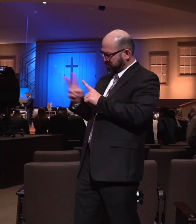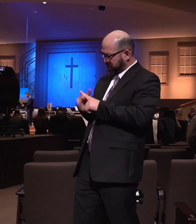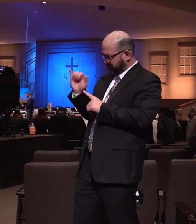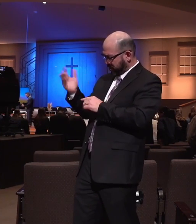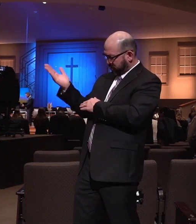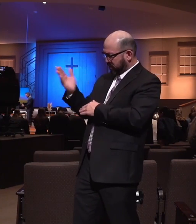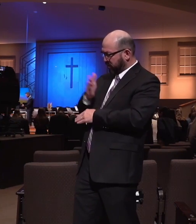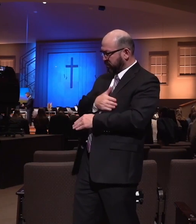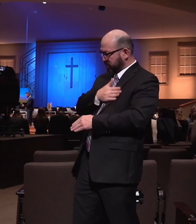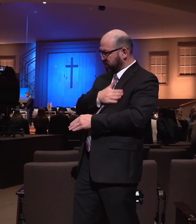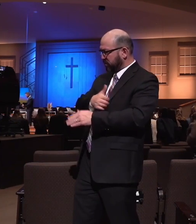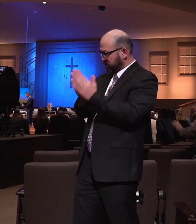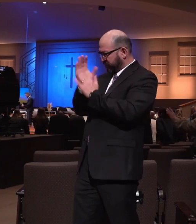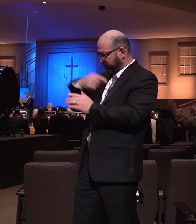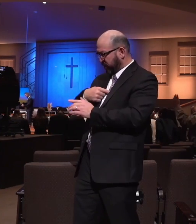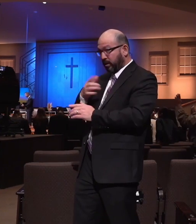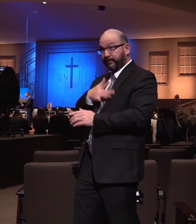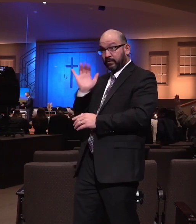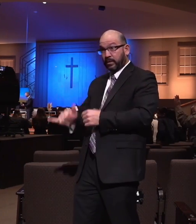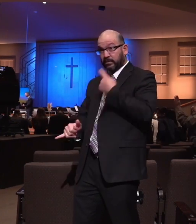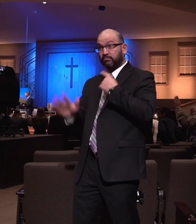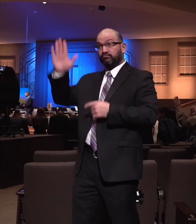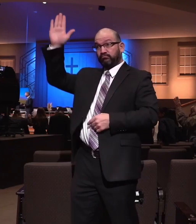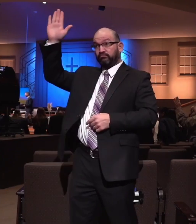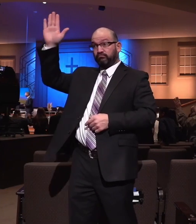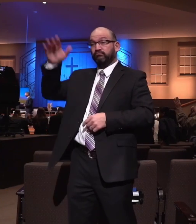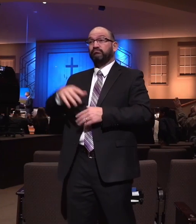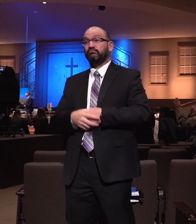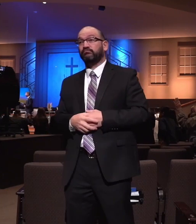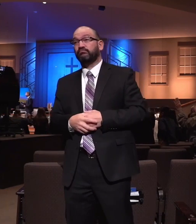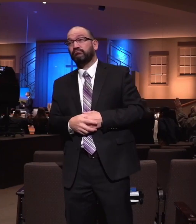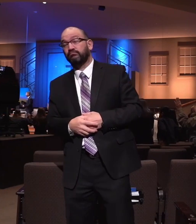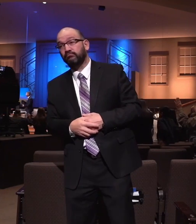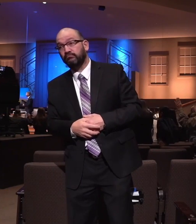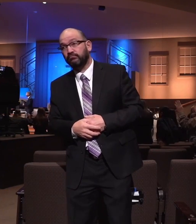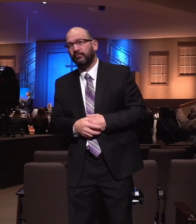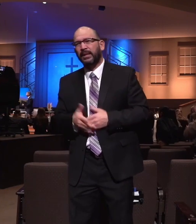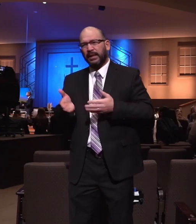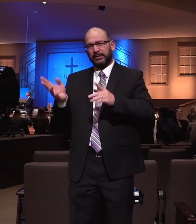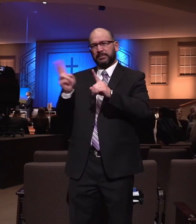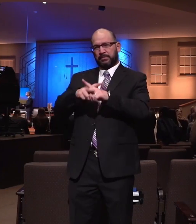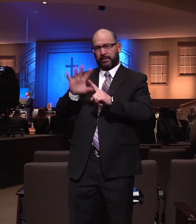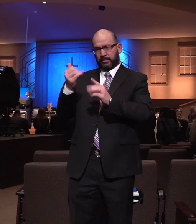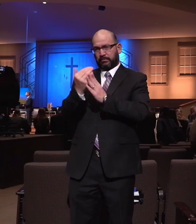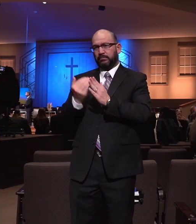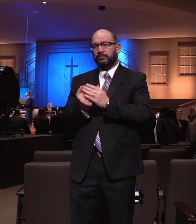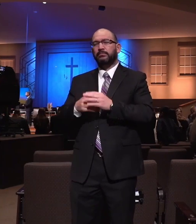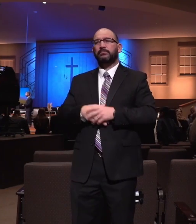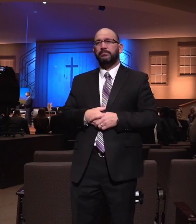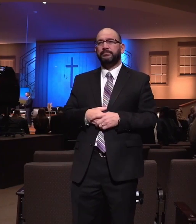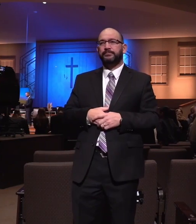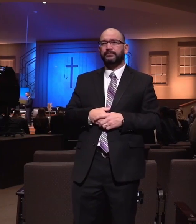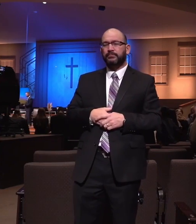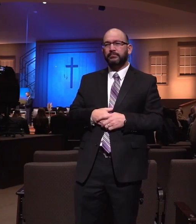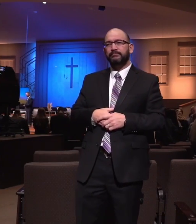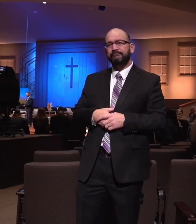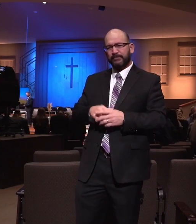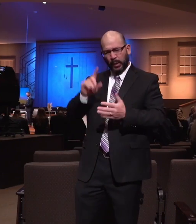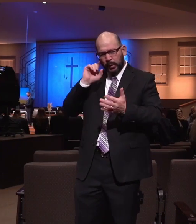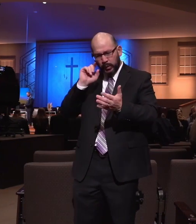me. Would you lift your hand tonight, moms and dads? Let's apply it, shall we? Let's be observing. Let's be